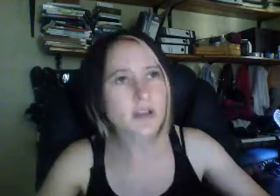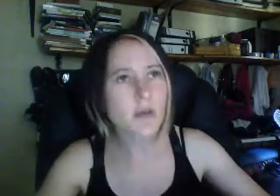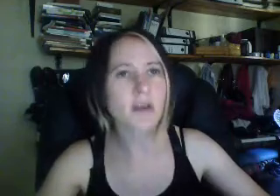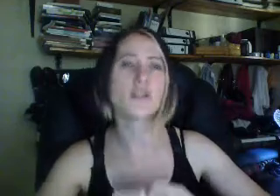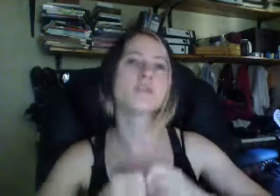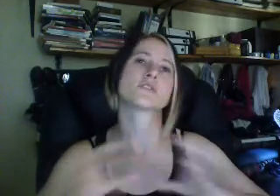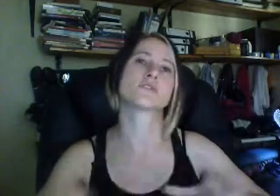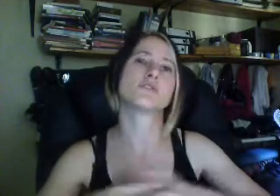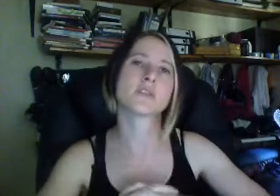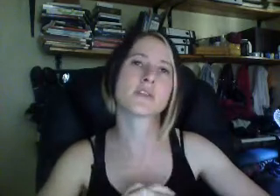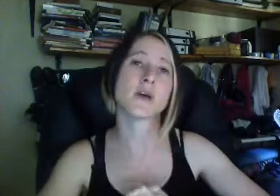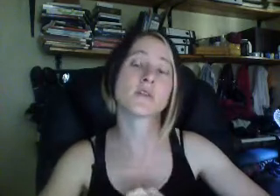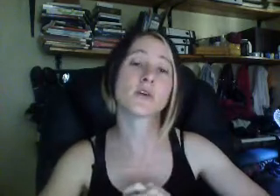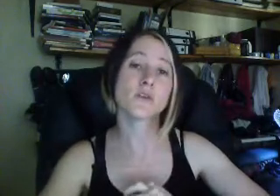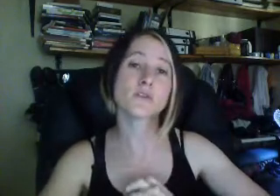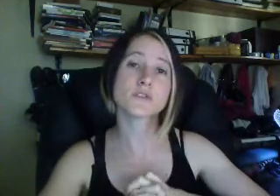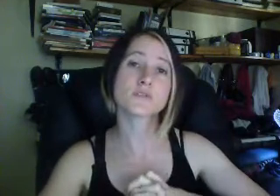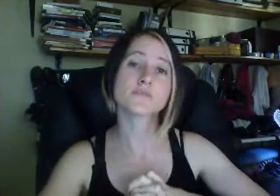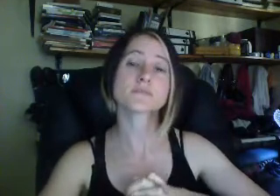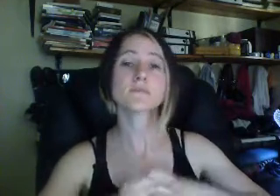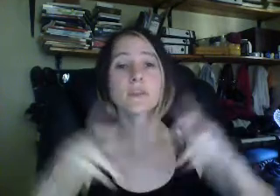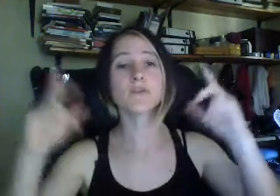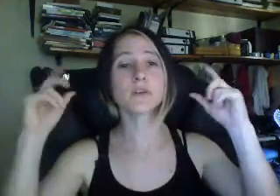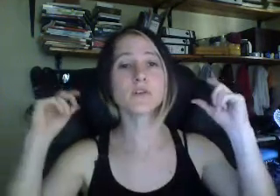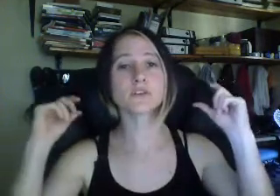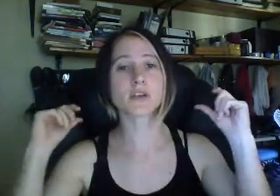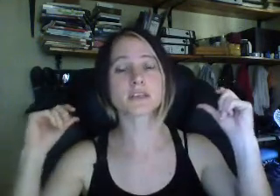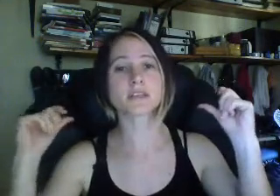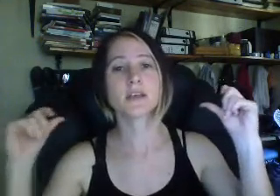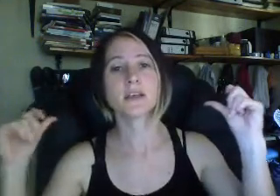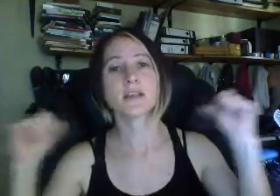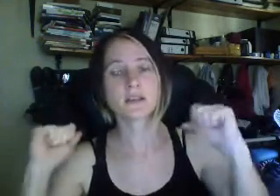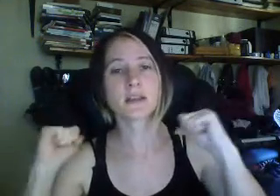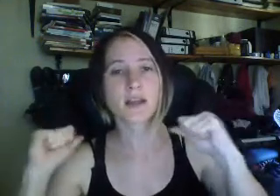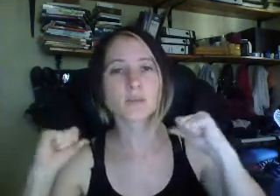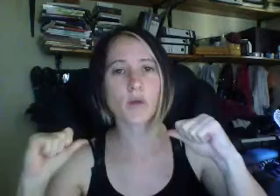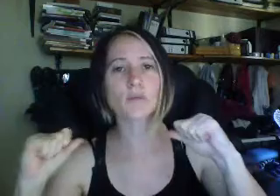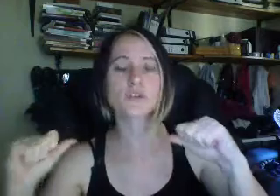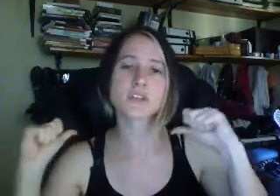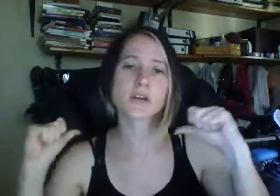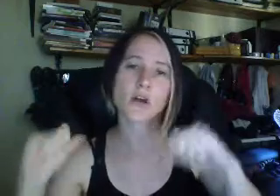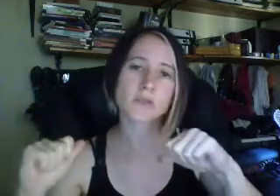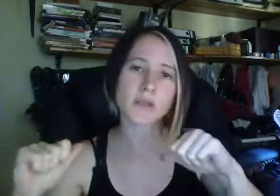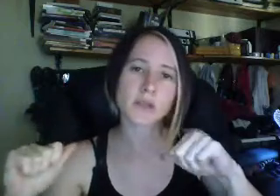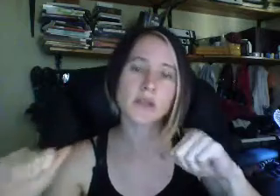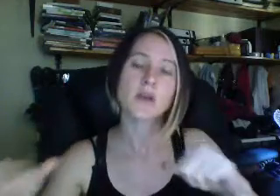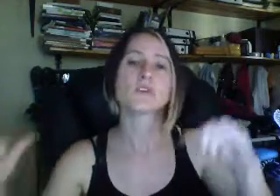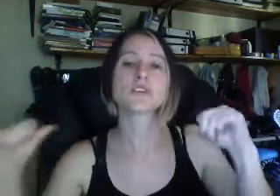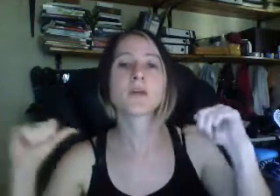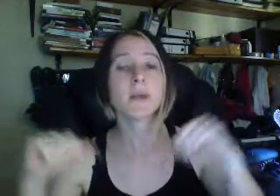anything about it. Nobody didn't do anything about it because if we don't address the underlying problem, which is our economy, which is our